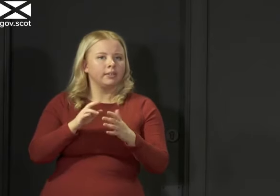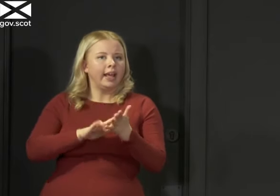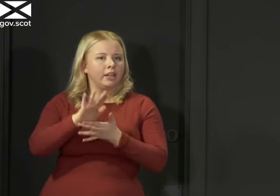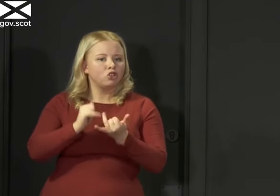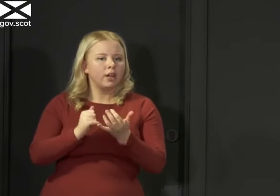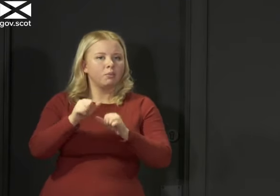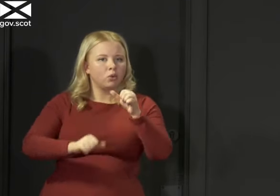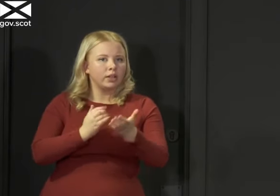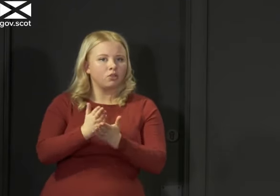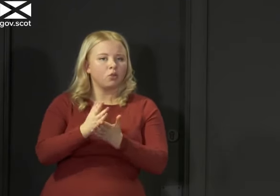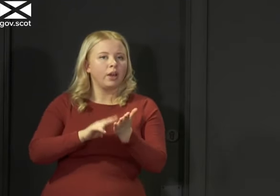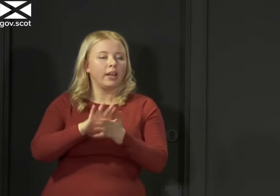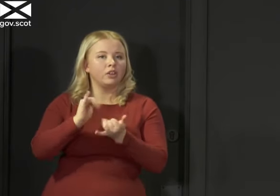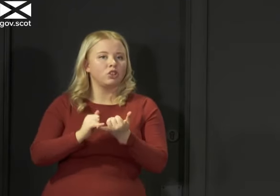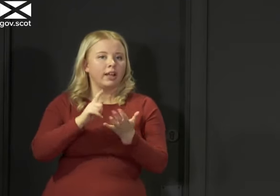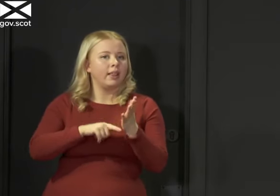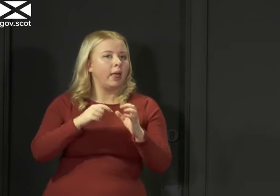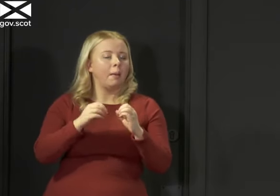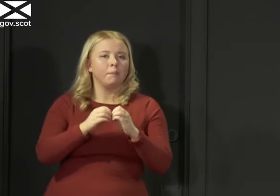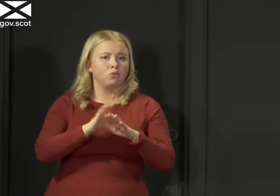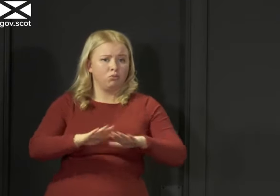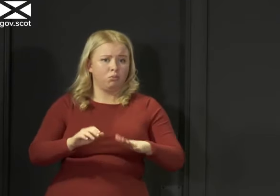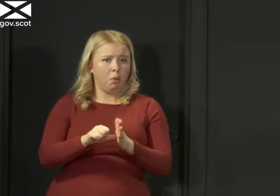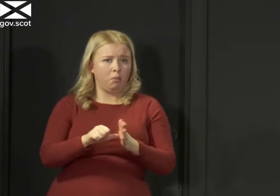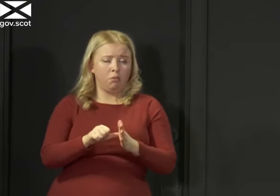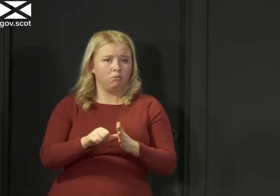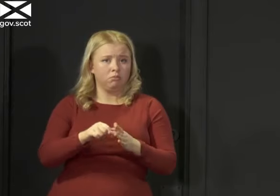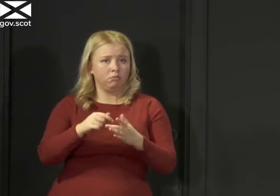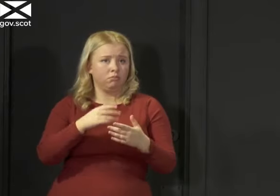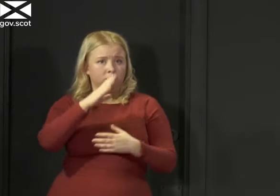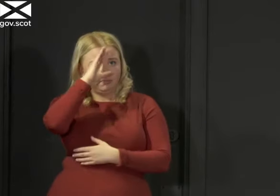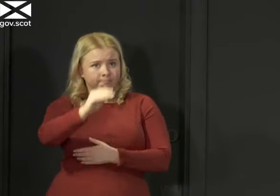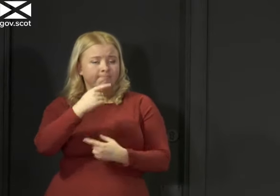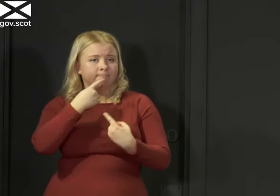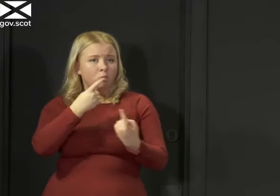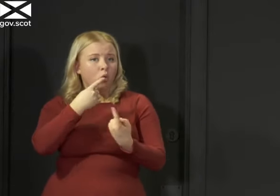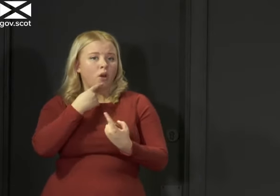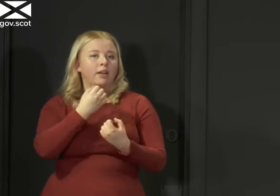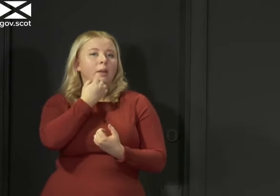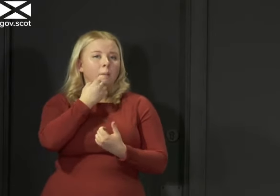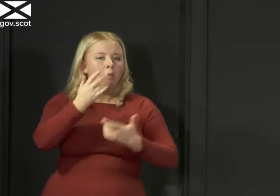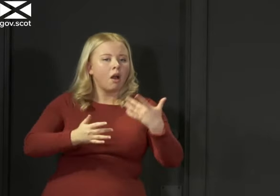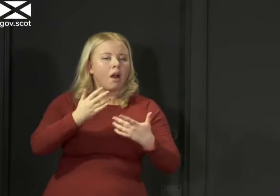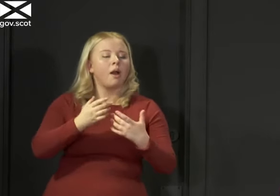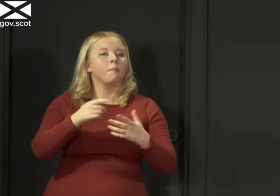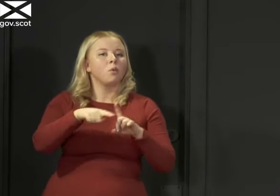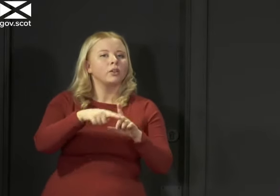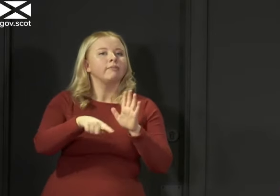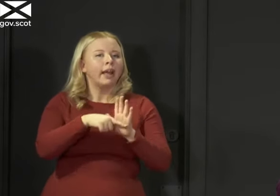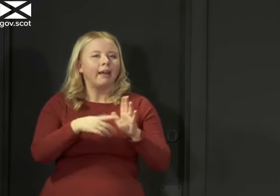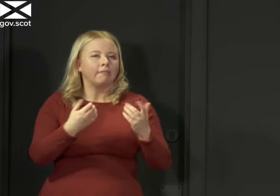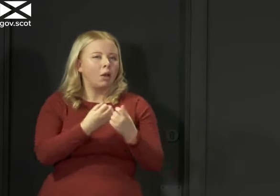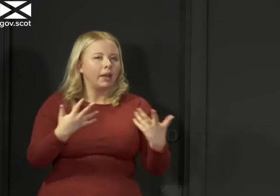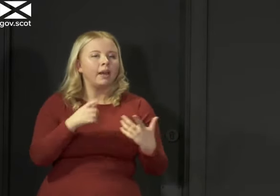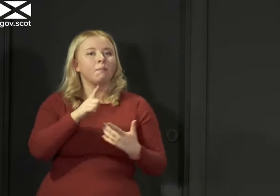and processed through NHS labs, this is not an issue. We report every day the numbers of tests and positive, negative. The tests that are coming through